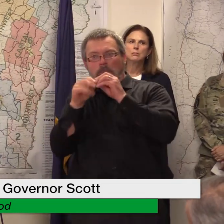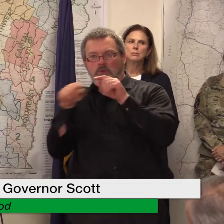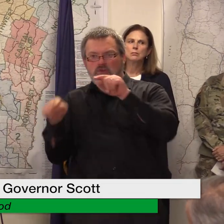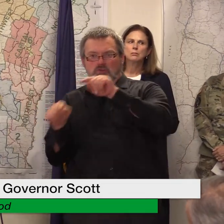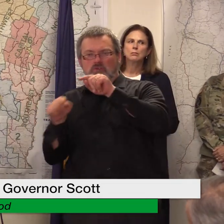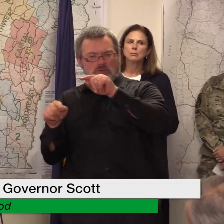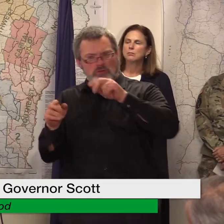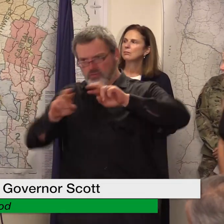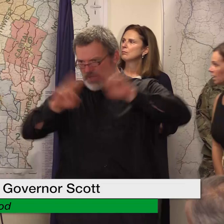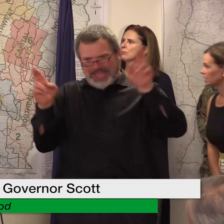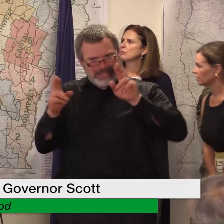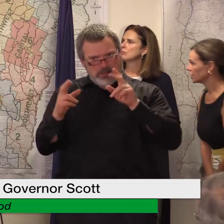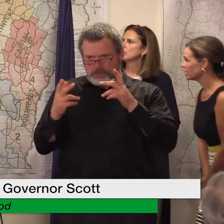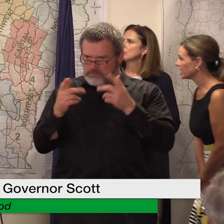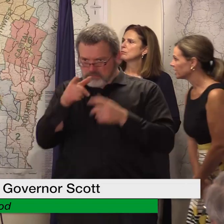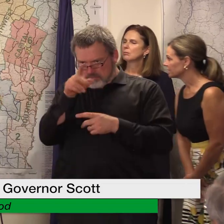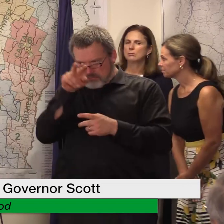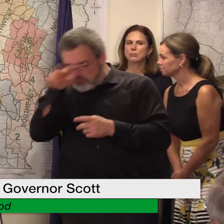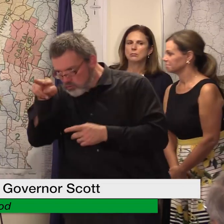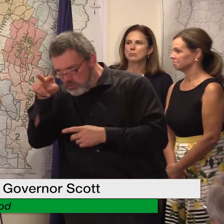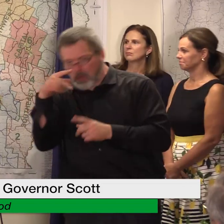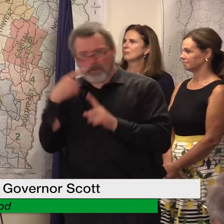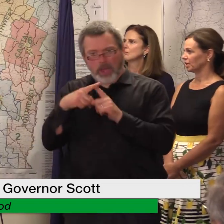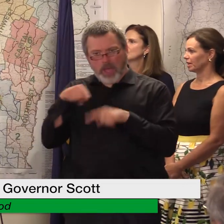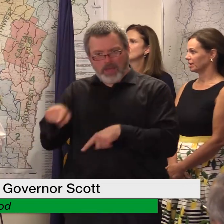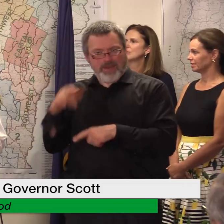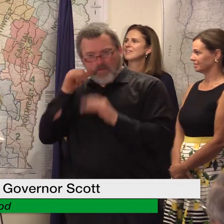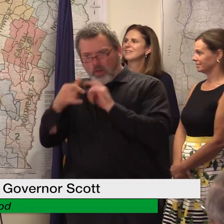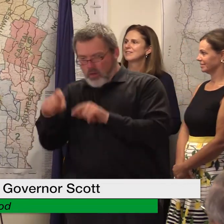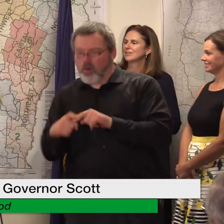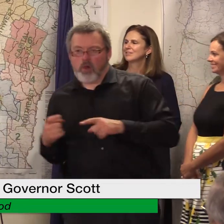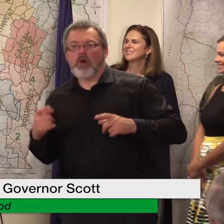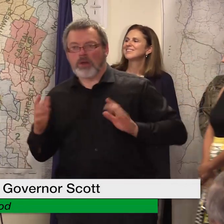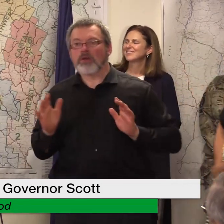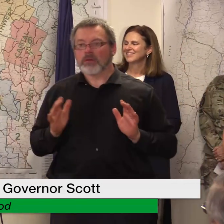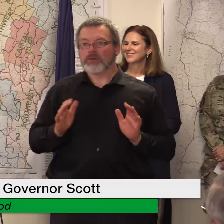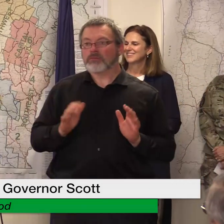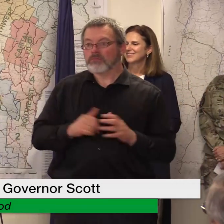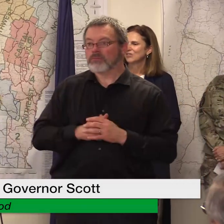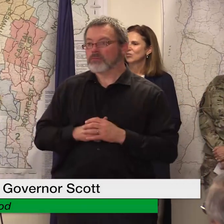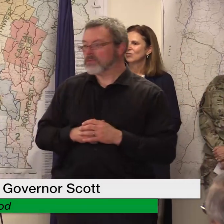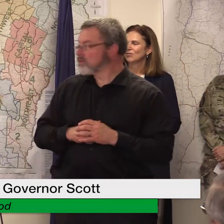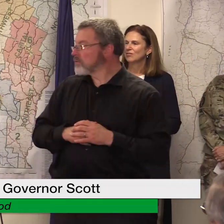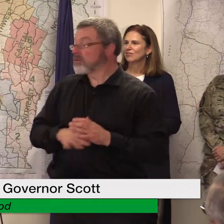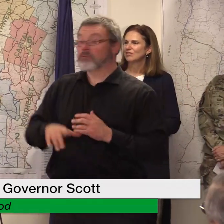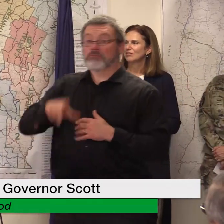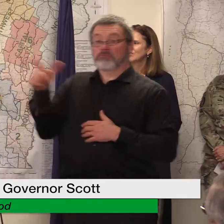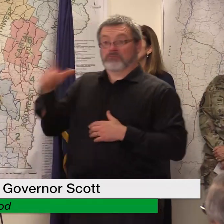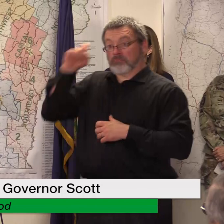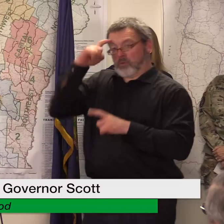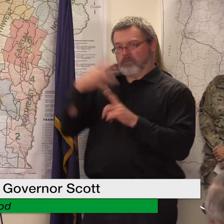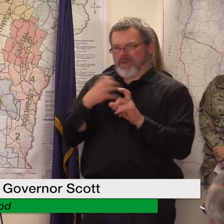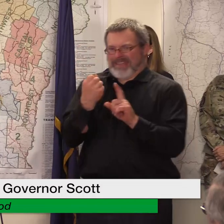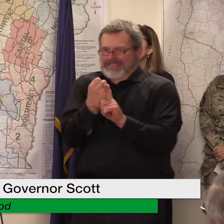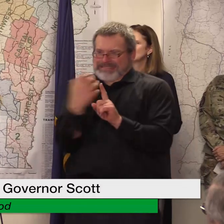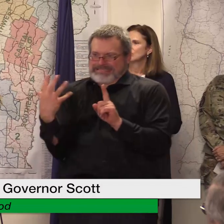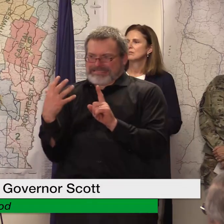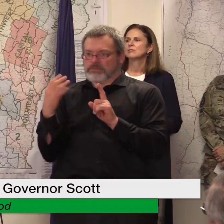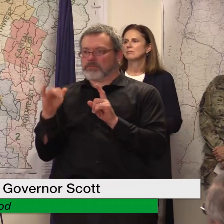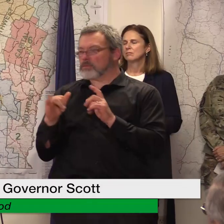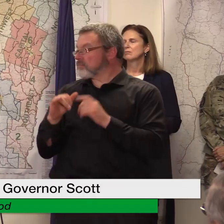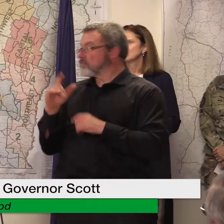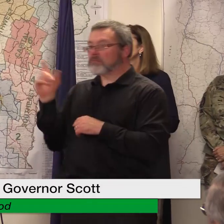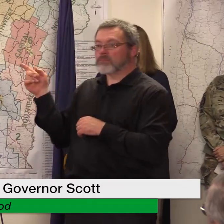okay i just wanted yes sir um two two things trust but verify